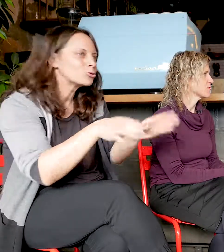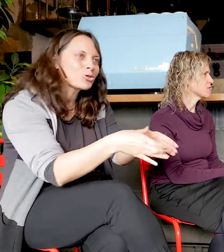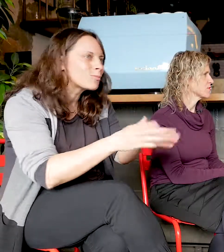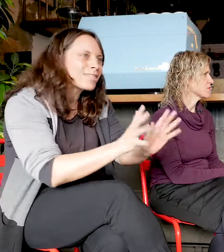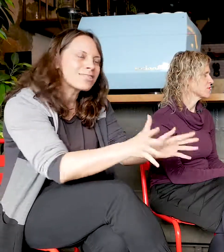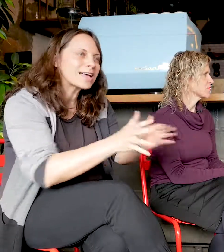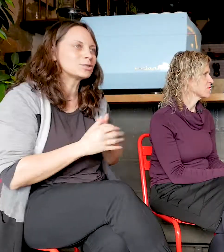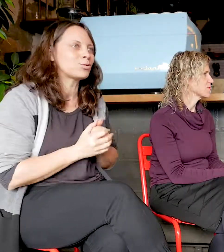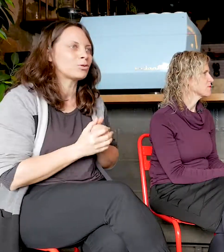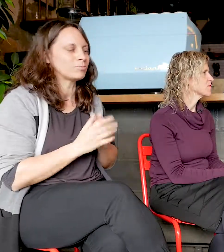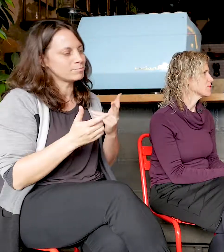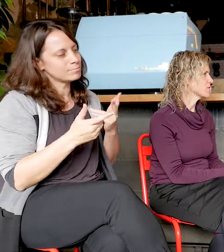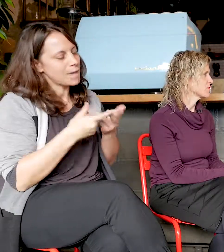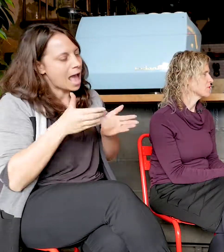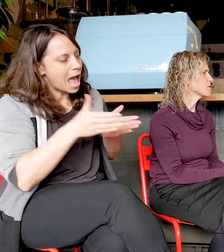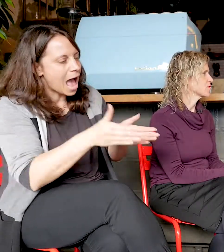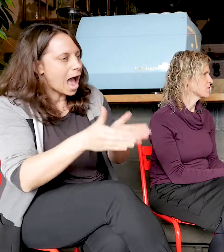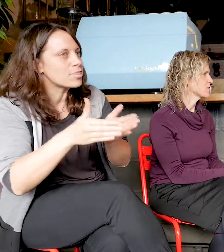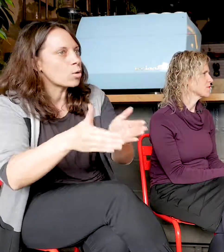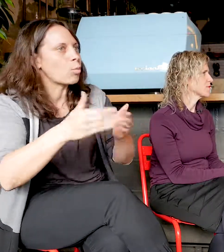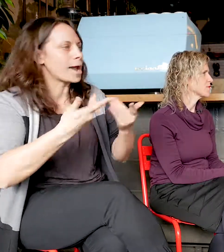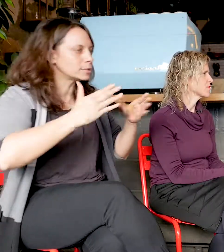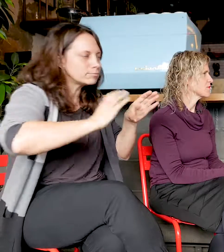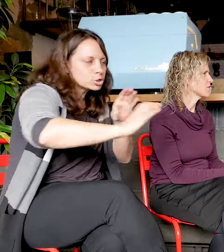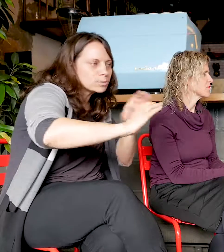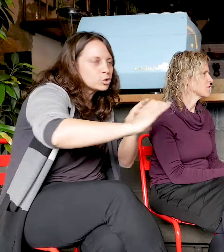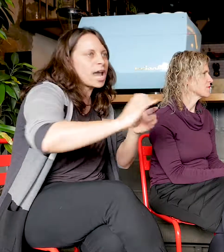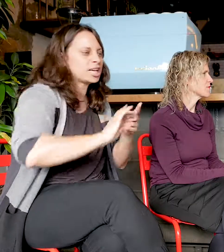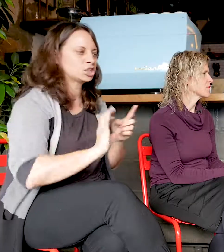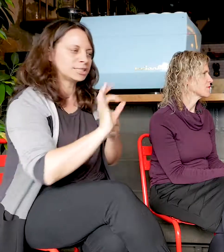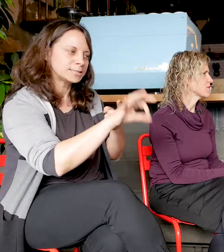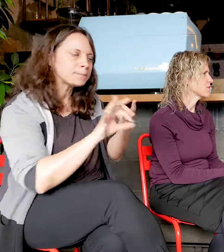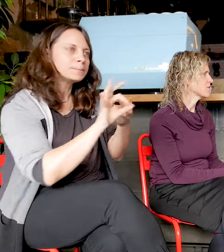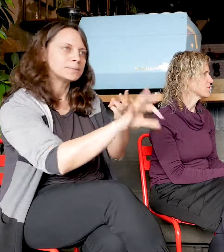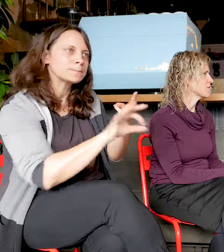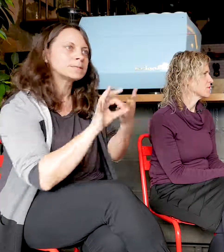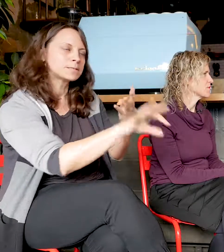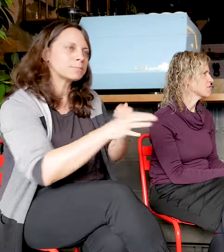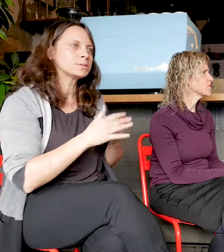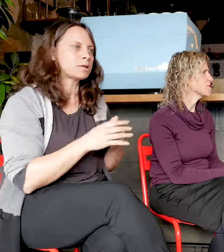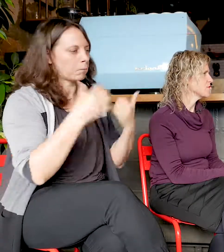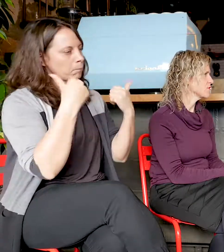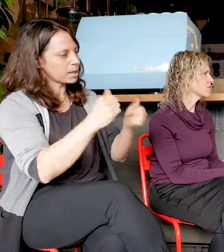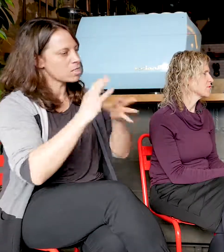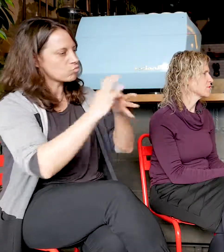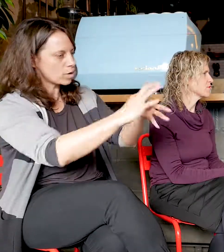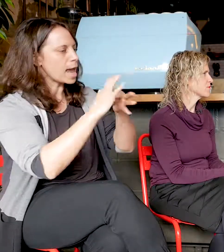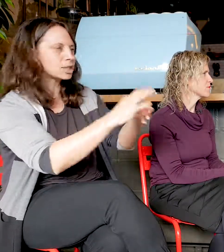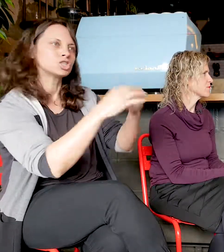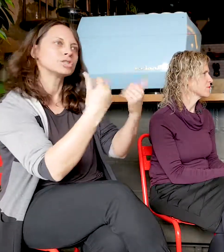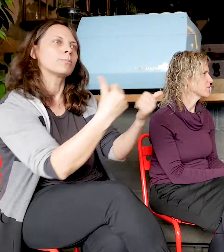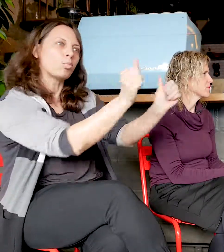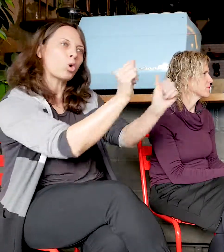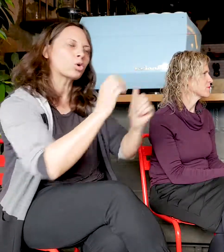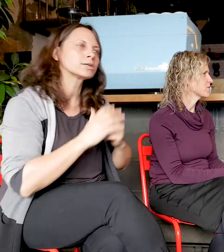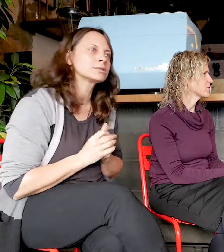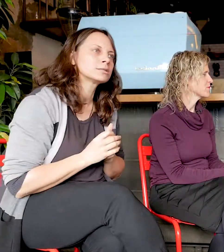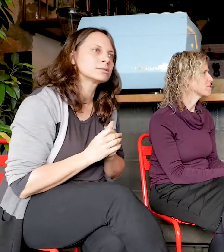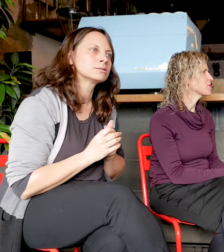can get around language, you know, communication tips, that type of thing. And it can work, know, and deaf people can add different things to the business